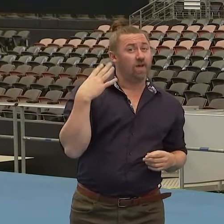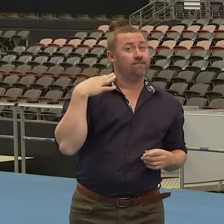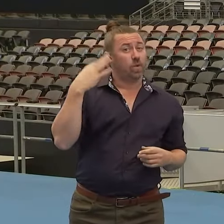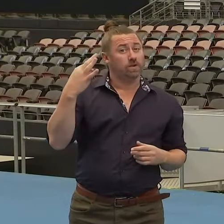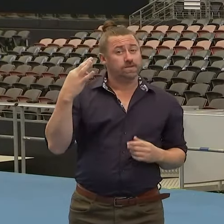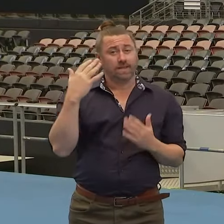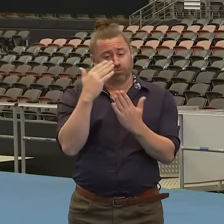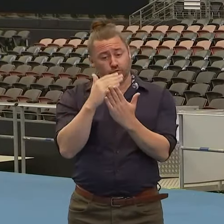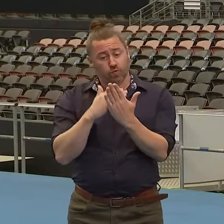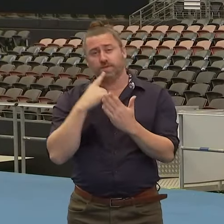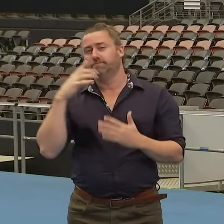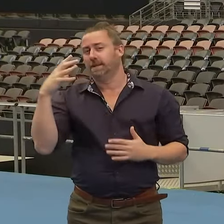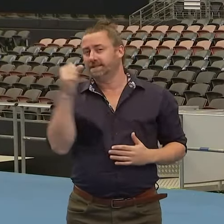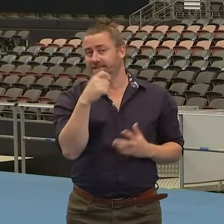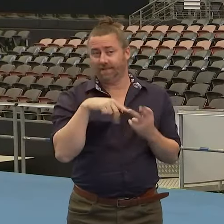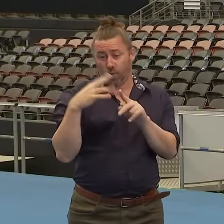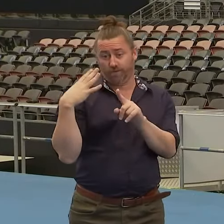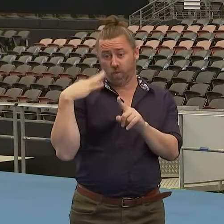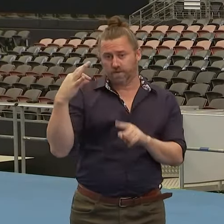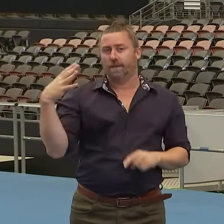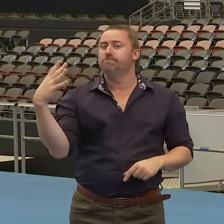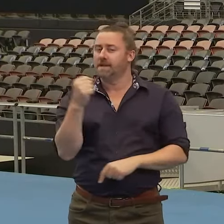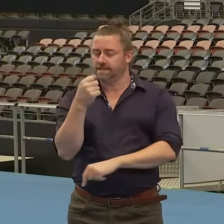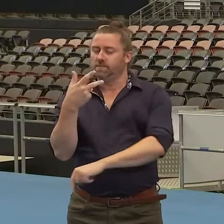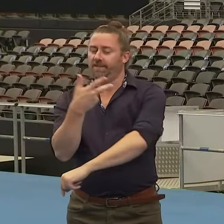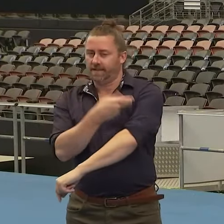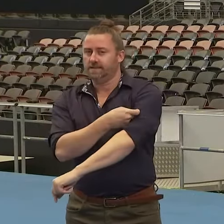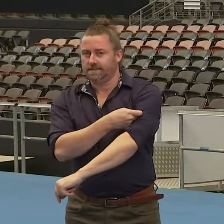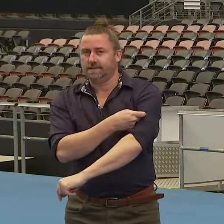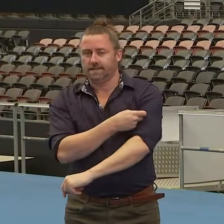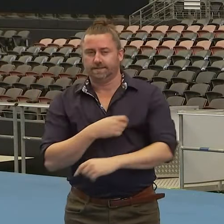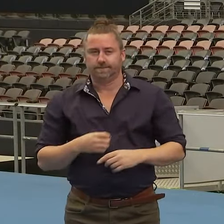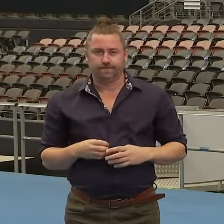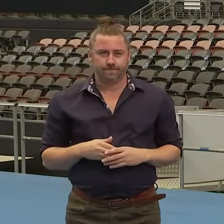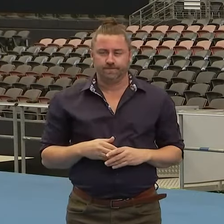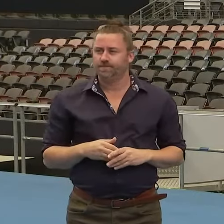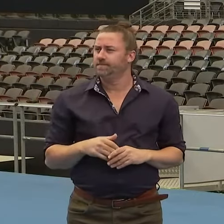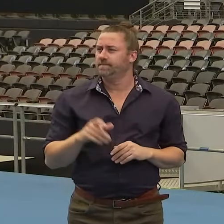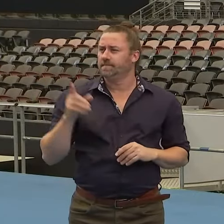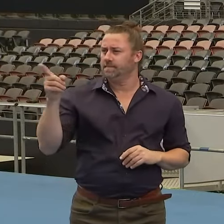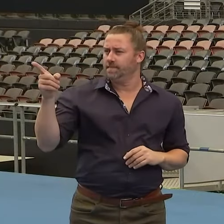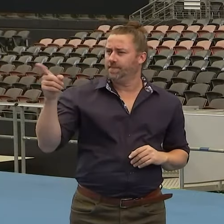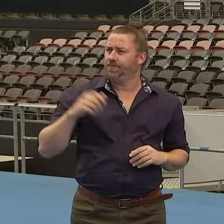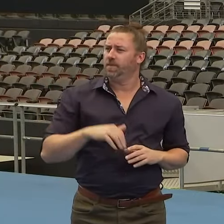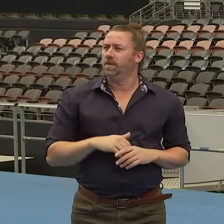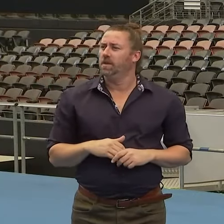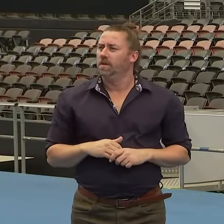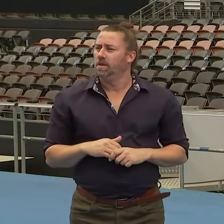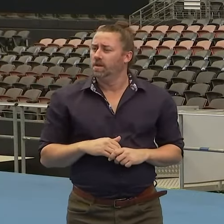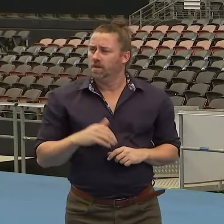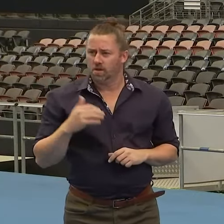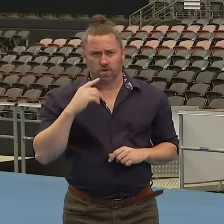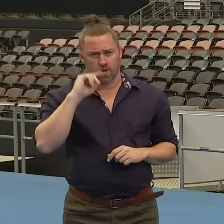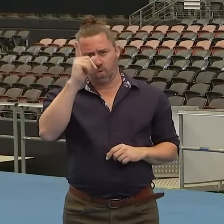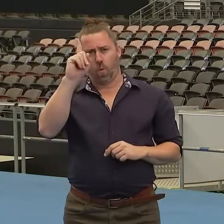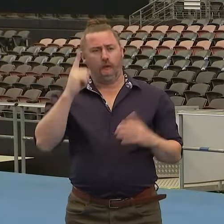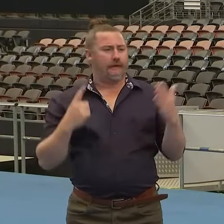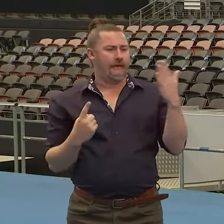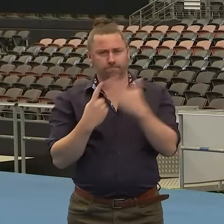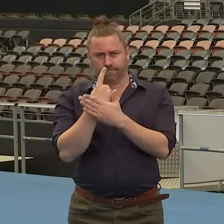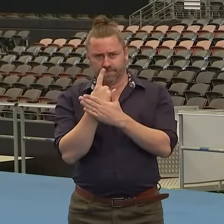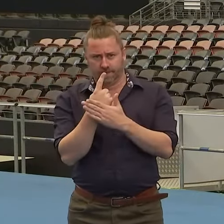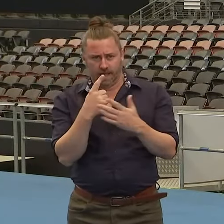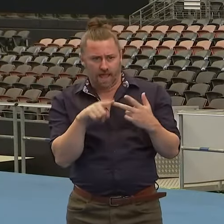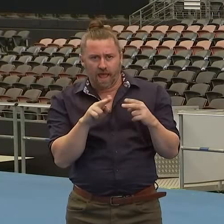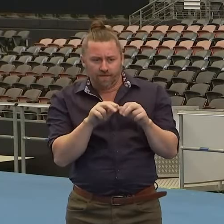place in every other state and territory, we're making sure that that is being adhered to. Minister, what would be the requirement for schools to close if there's an